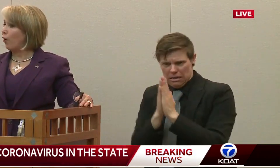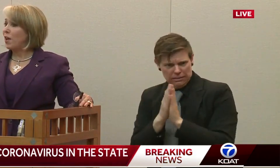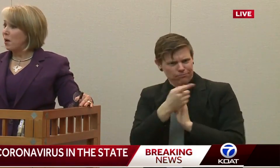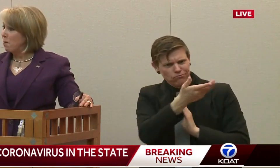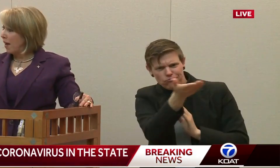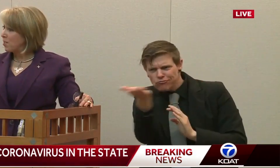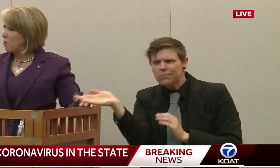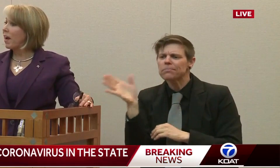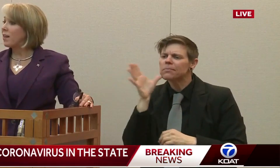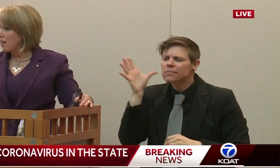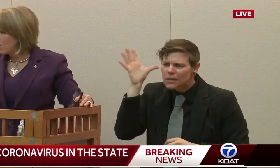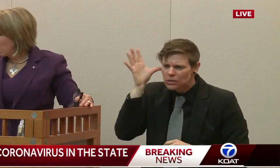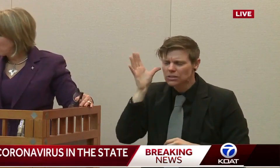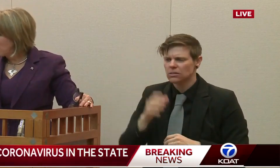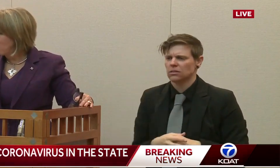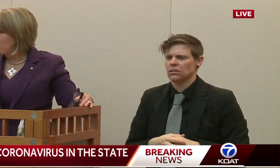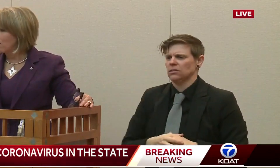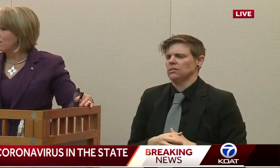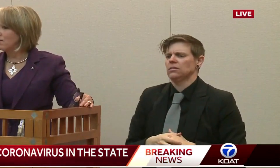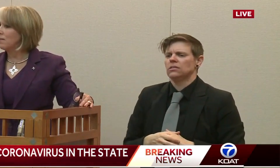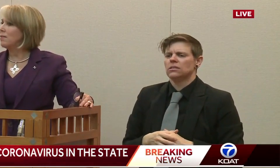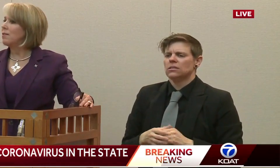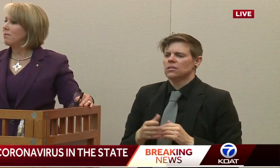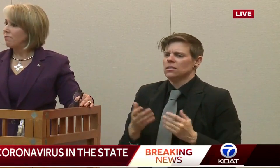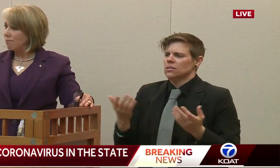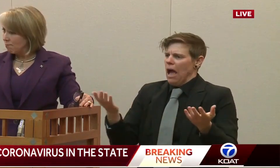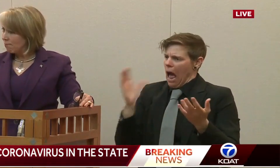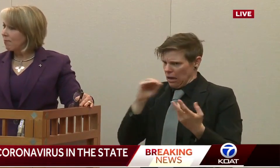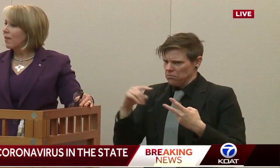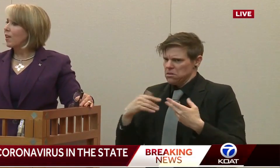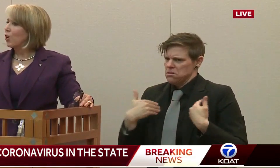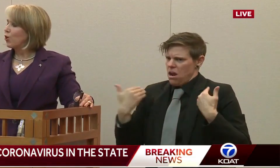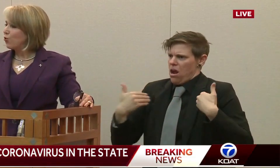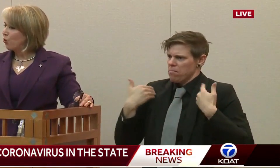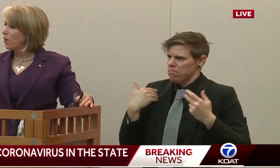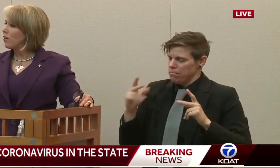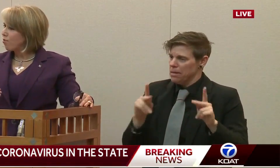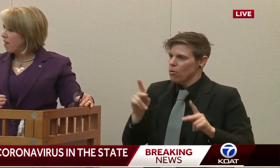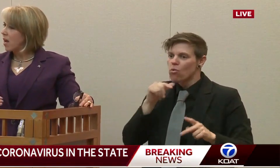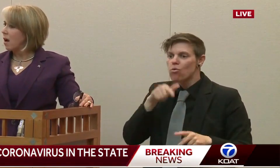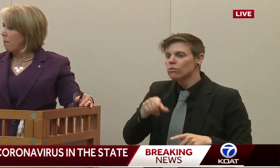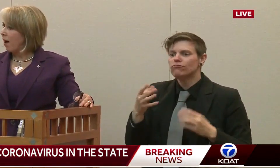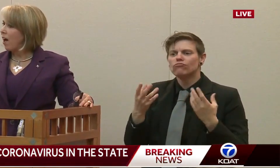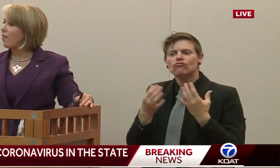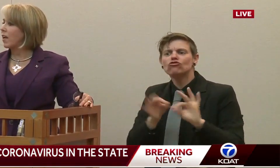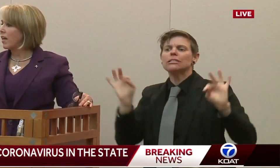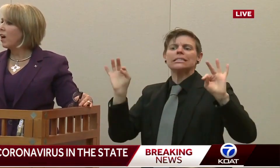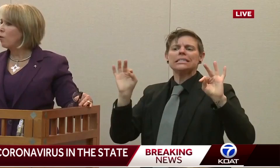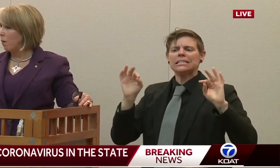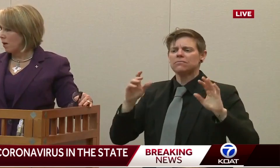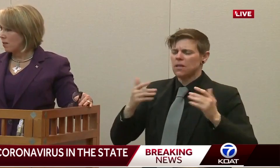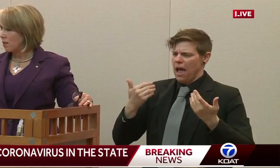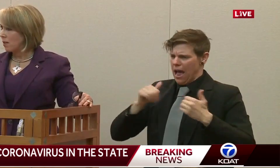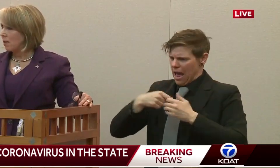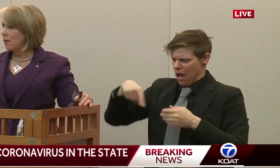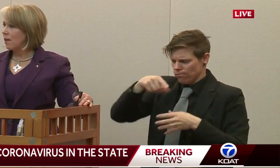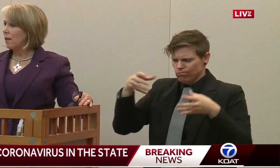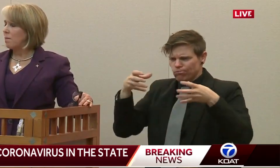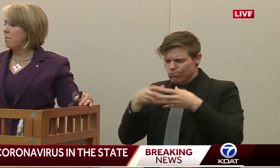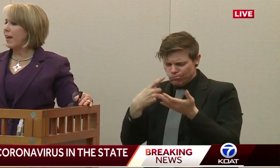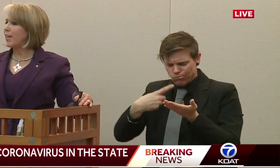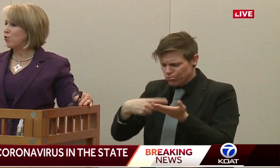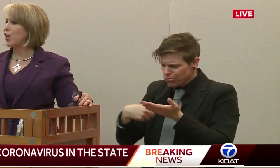our emancipated young people to really think about how they can help us